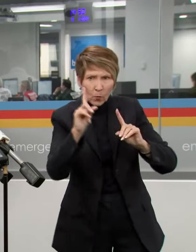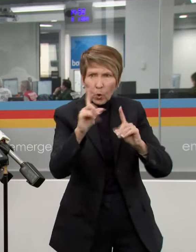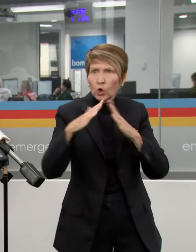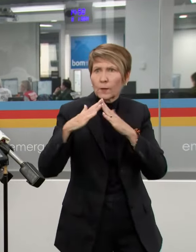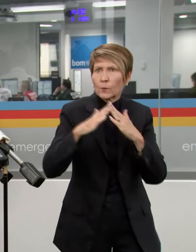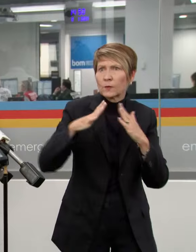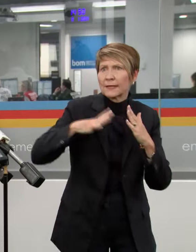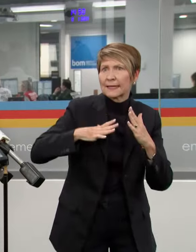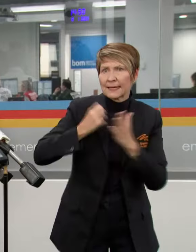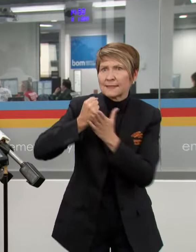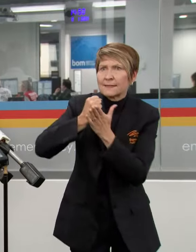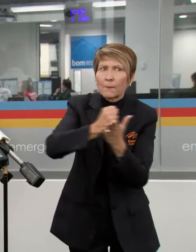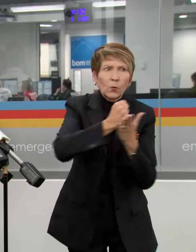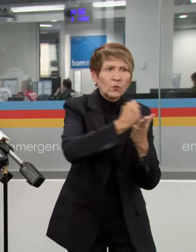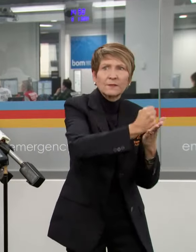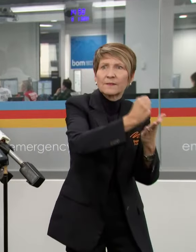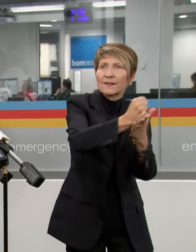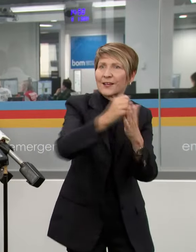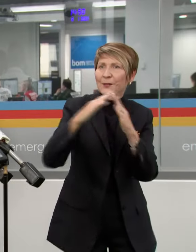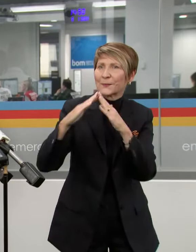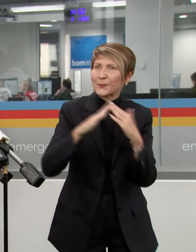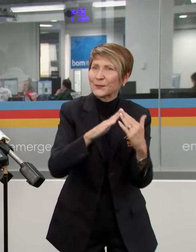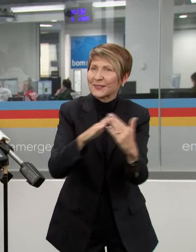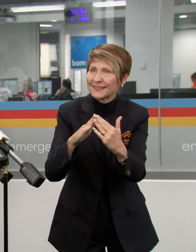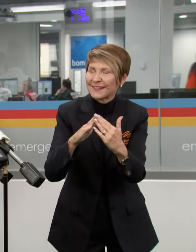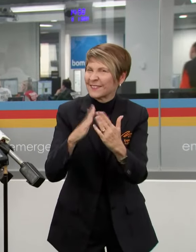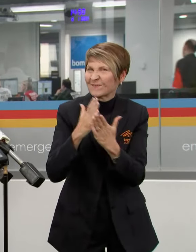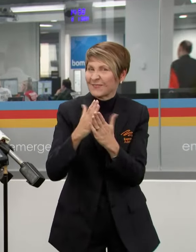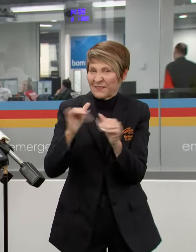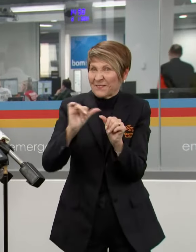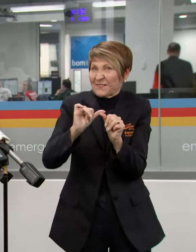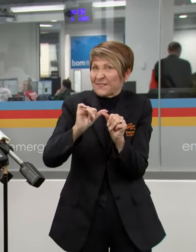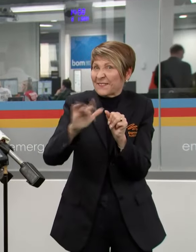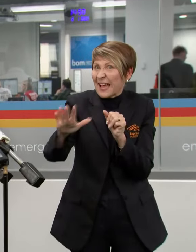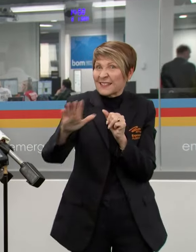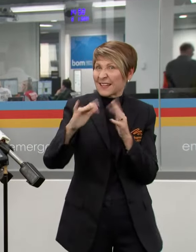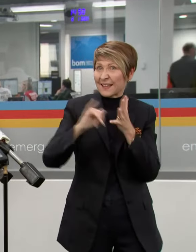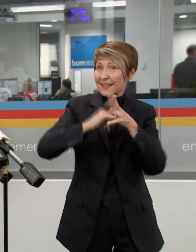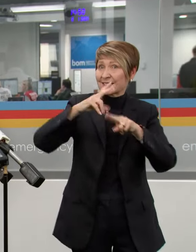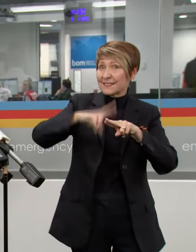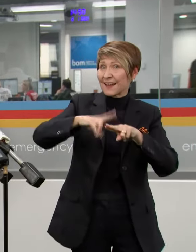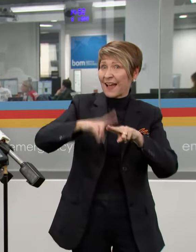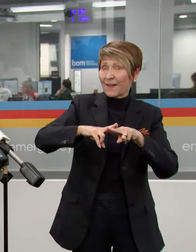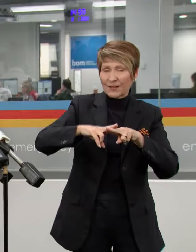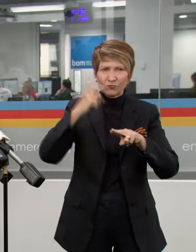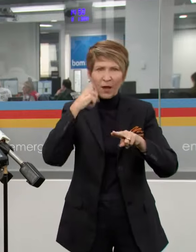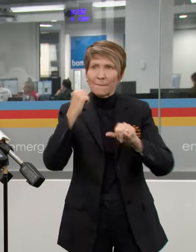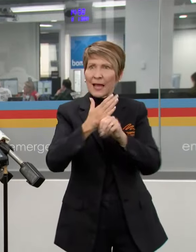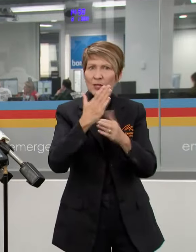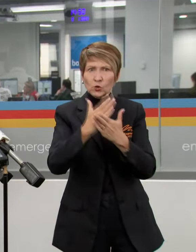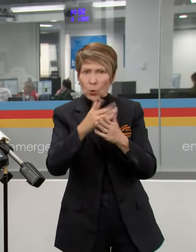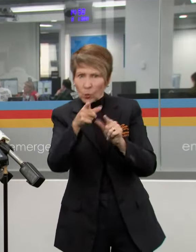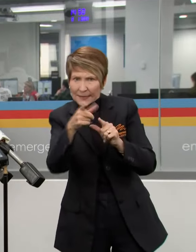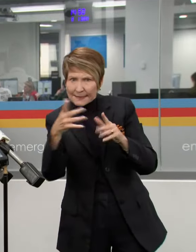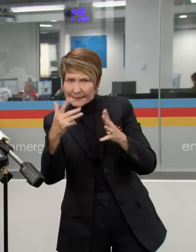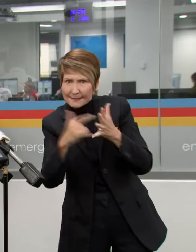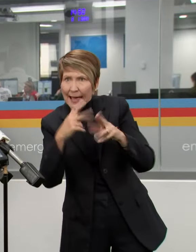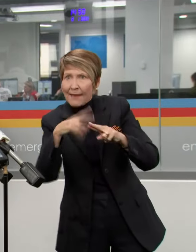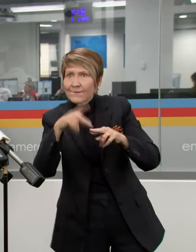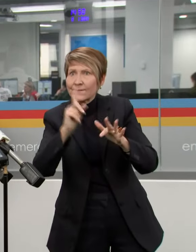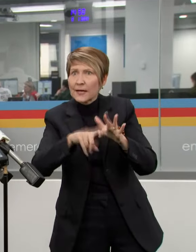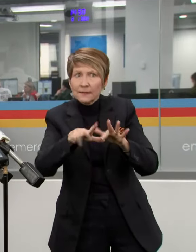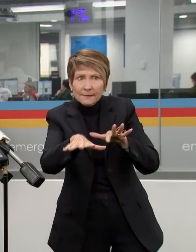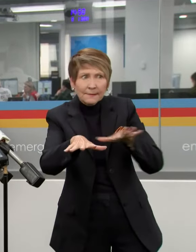support community. We have fantastic people that are working round the clock to keep them safe. They are positioned right across the State in all